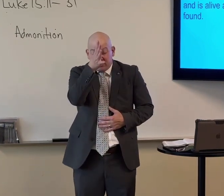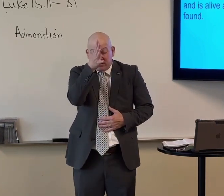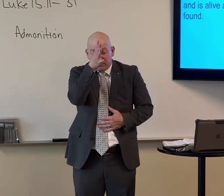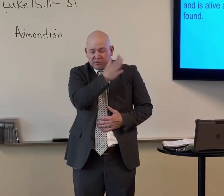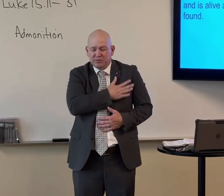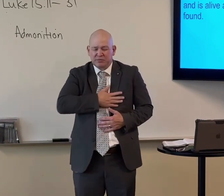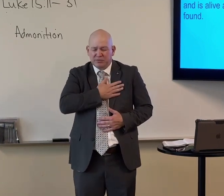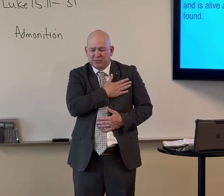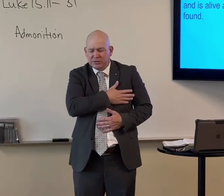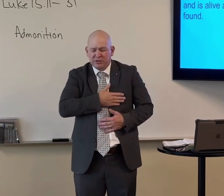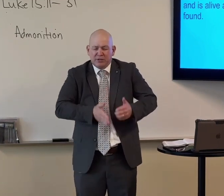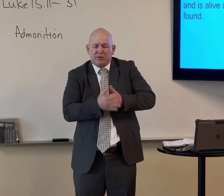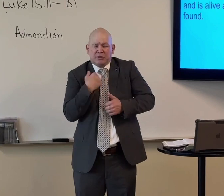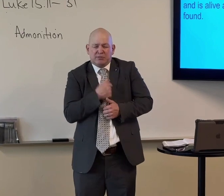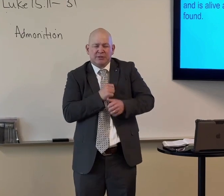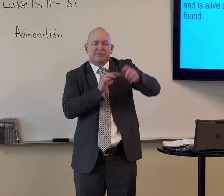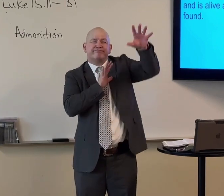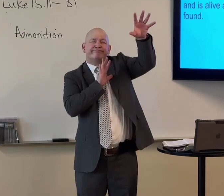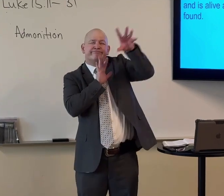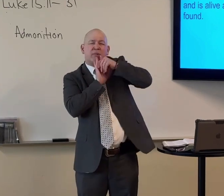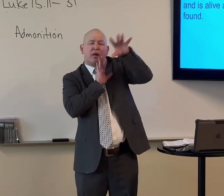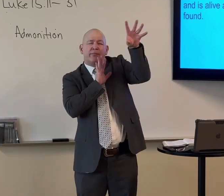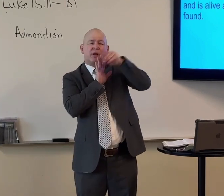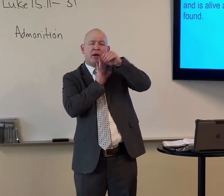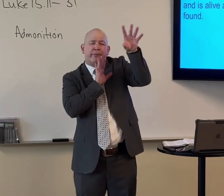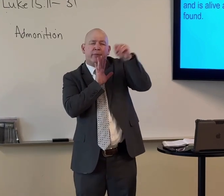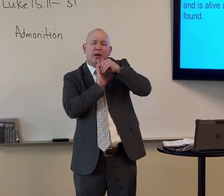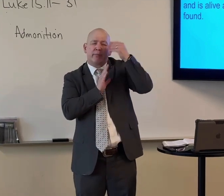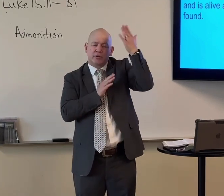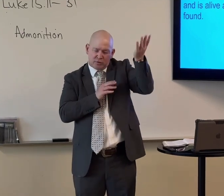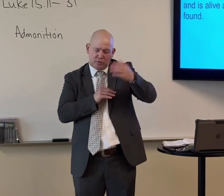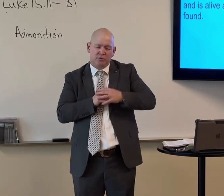For us fathers. We pray that you would help us. To copy your example.